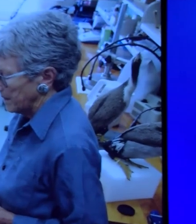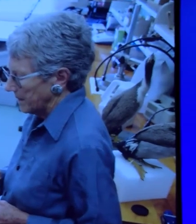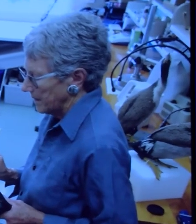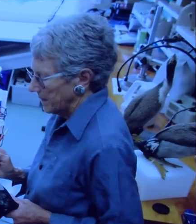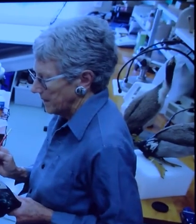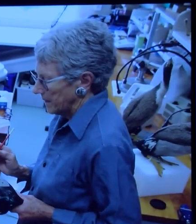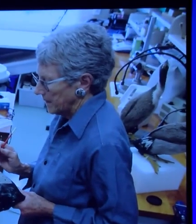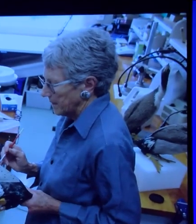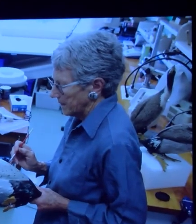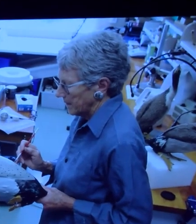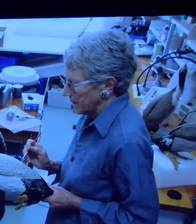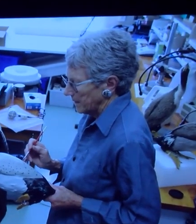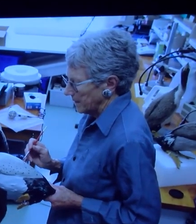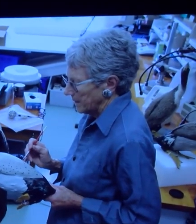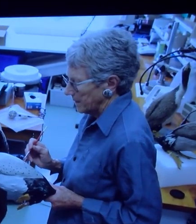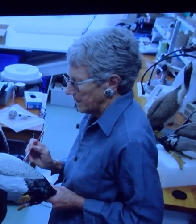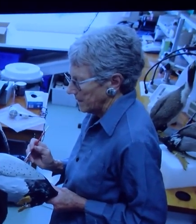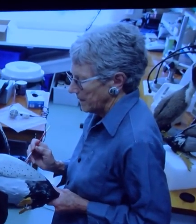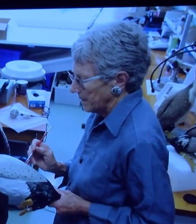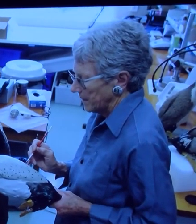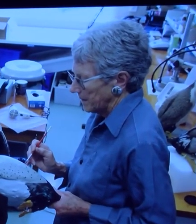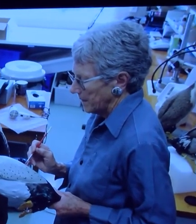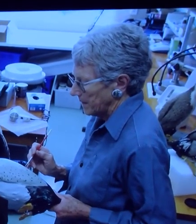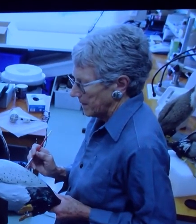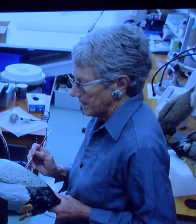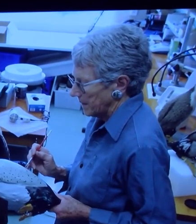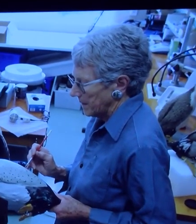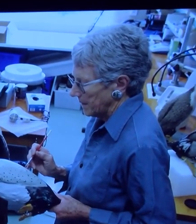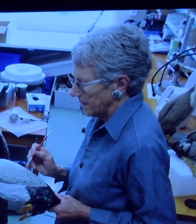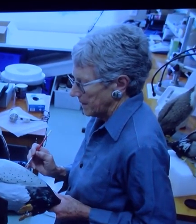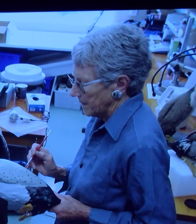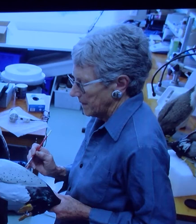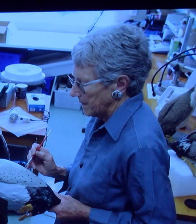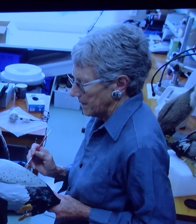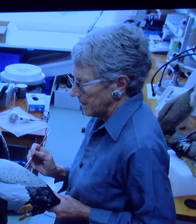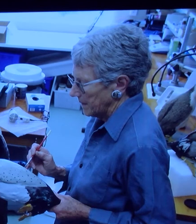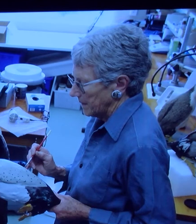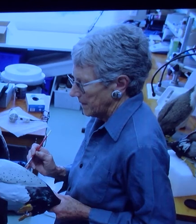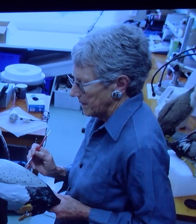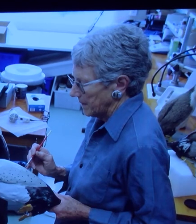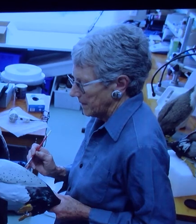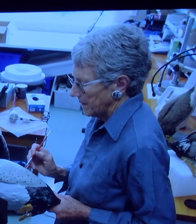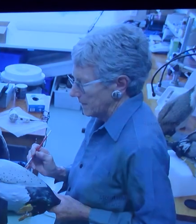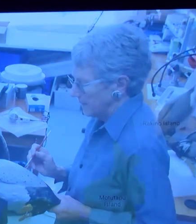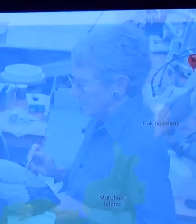colours, and that was the last step in getting them ready for their journey further in the Holureki Gulf in search of love.